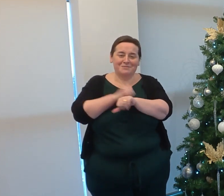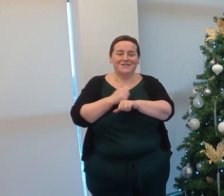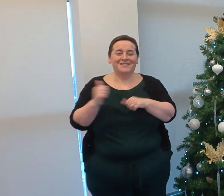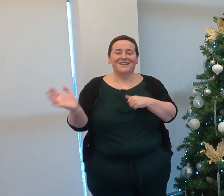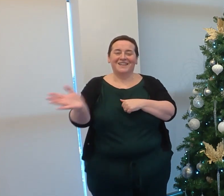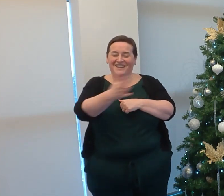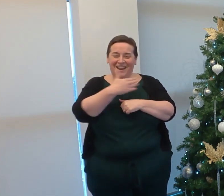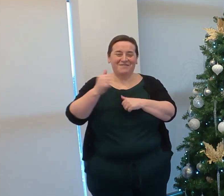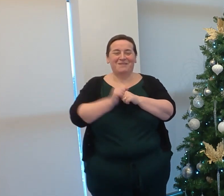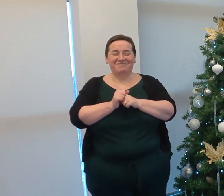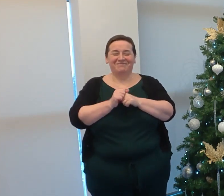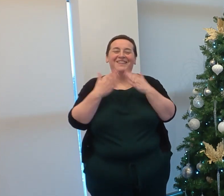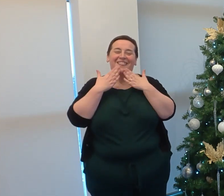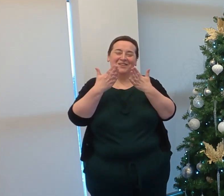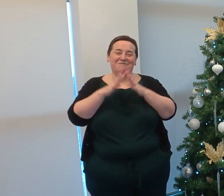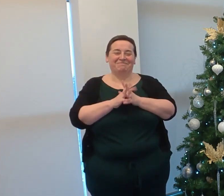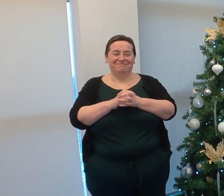Merry Christmas everyone.